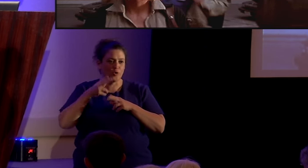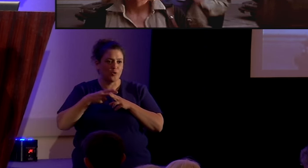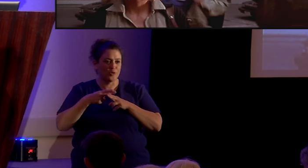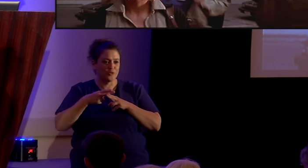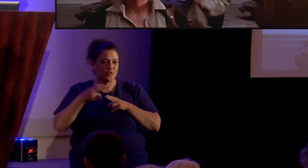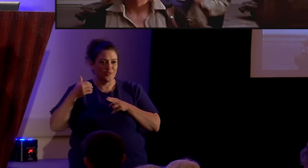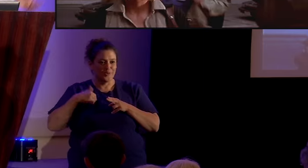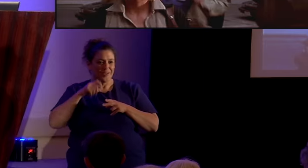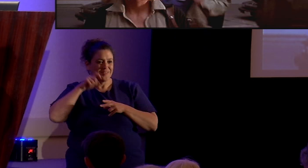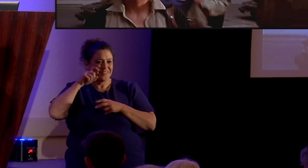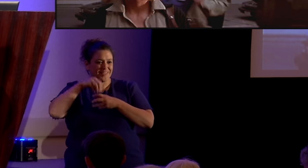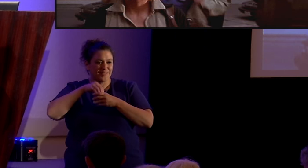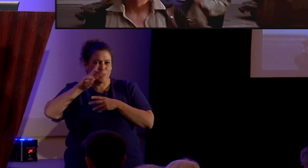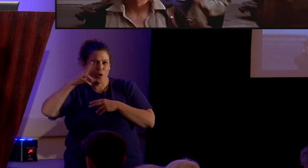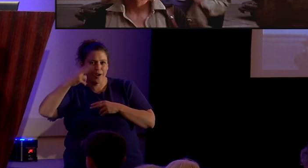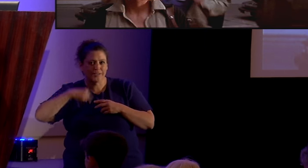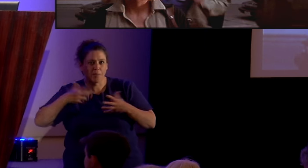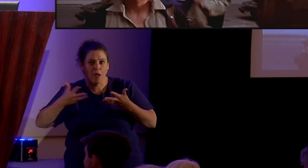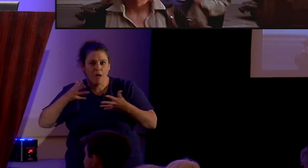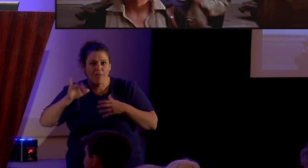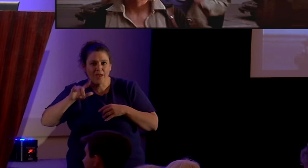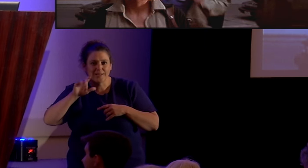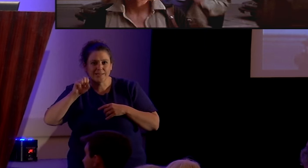like that's leslie phillips it was crazy